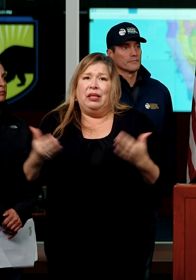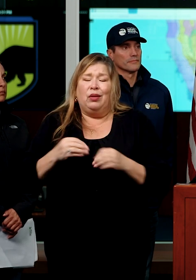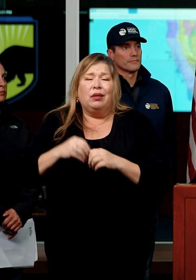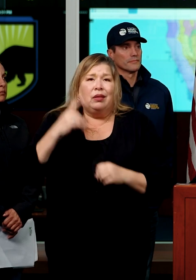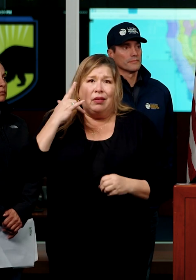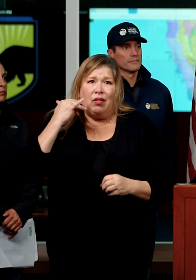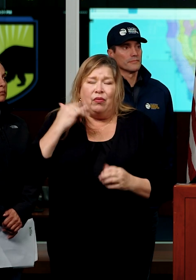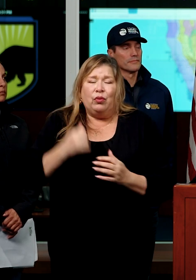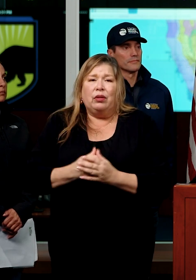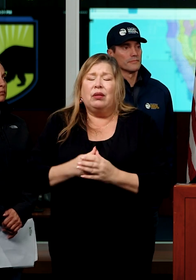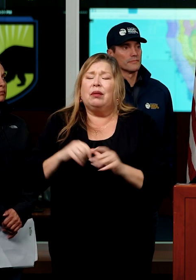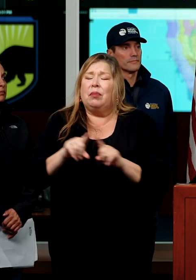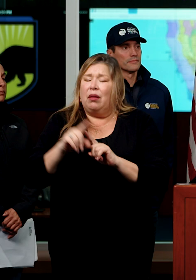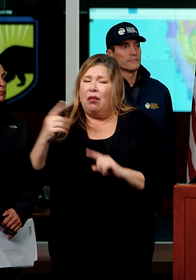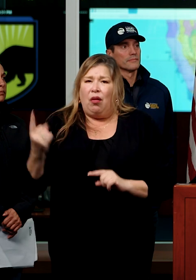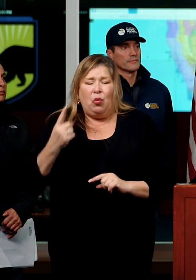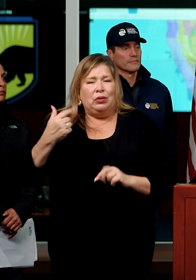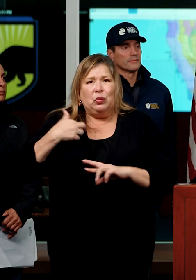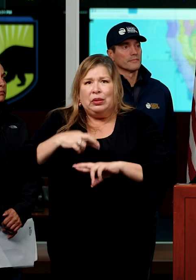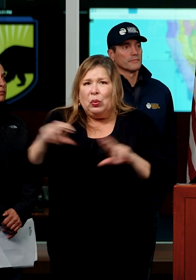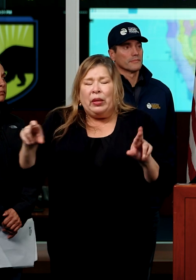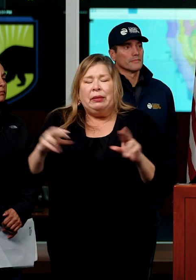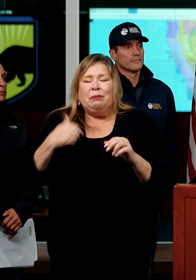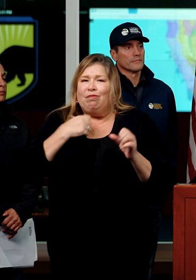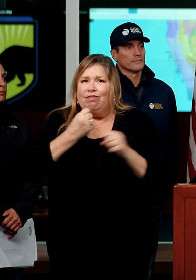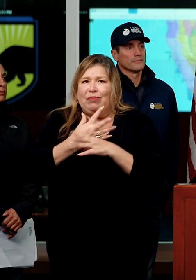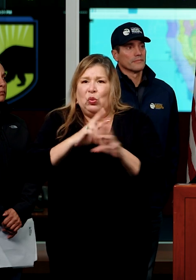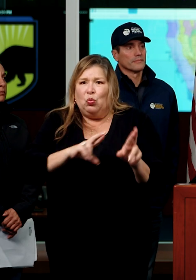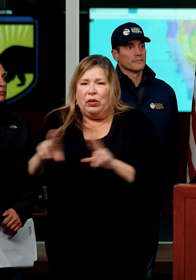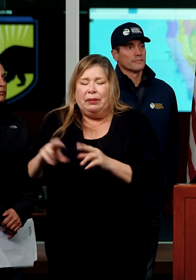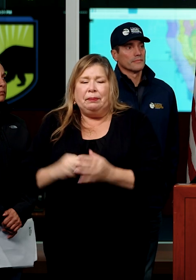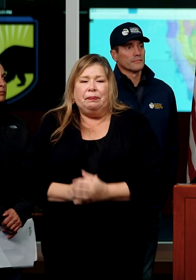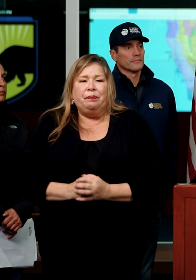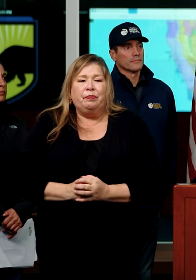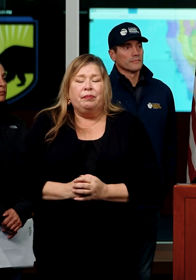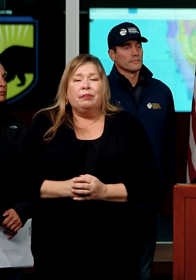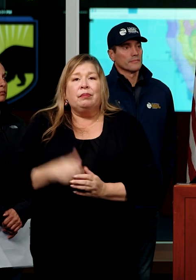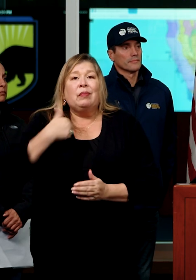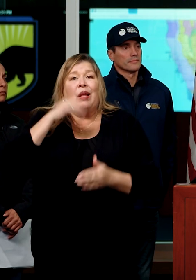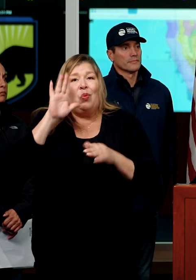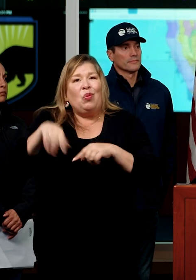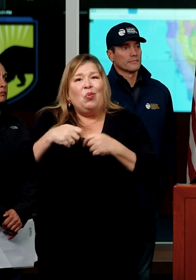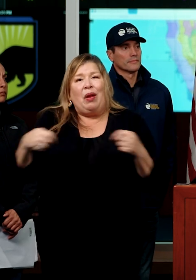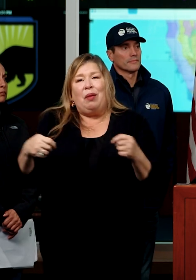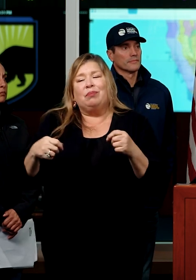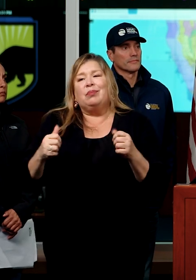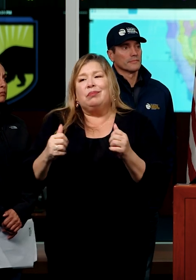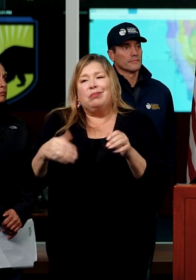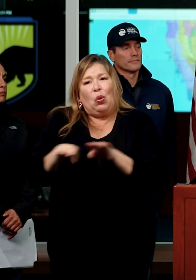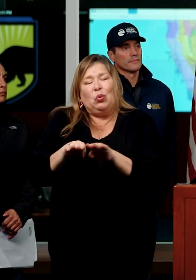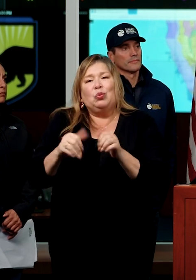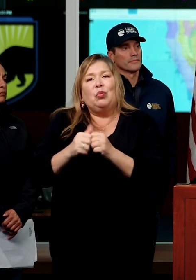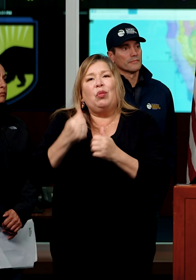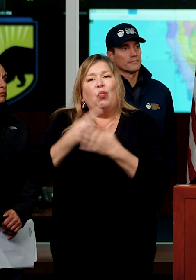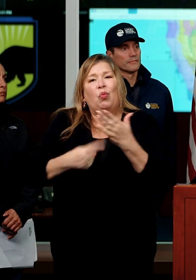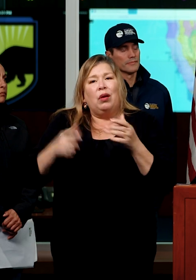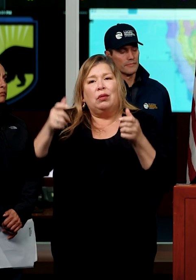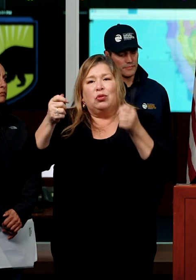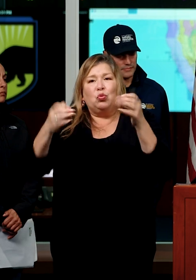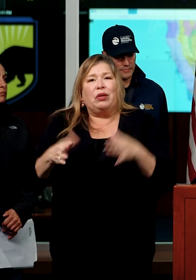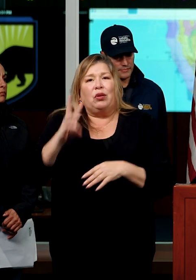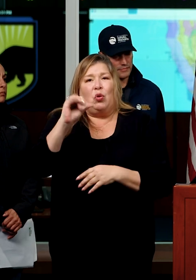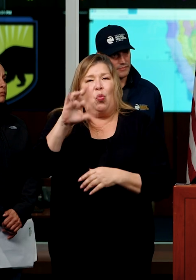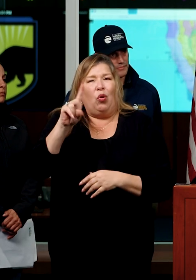California. But as always, we are up for it. I'll just close with what Dr. Ward said, because it is, I think, important just in